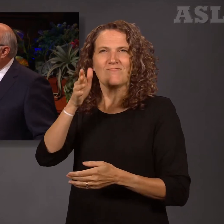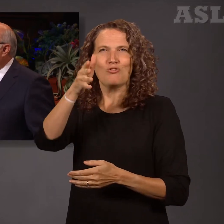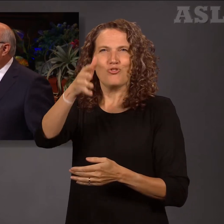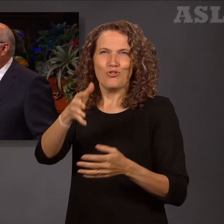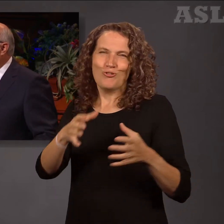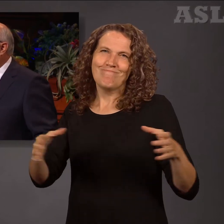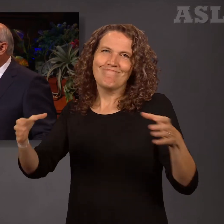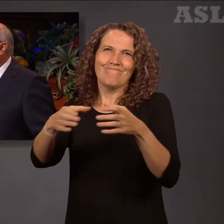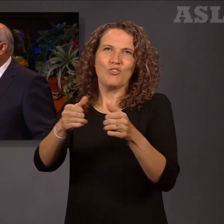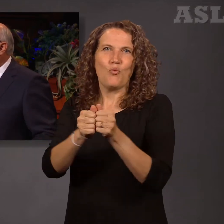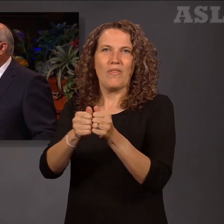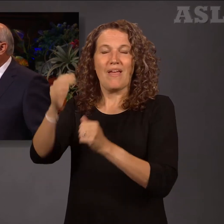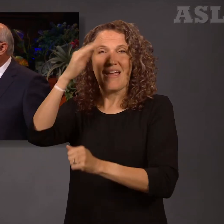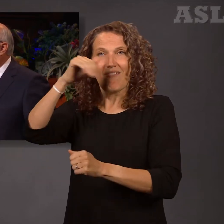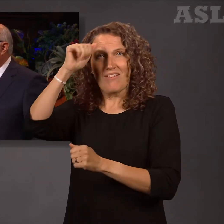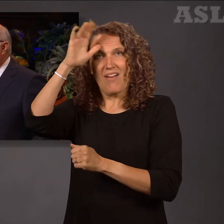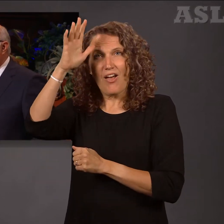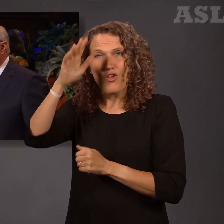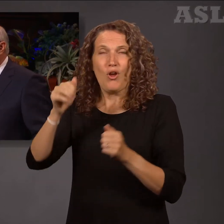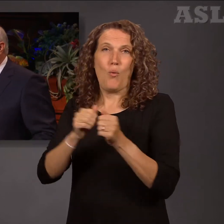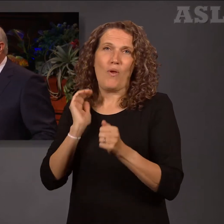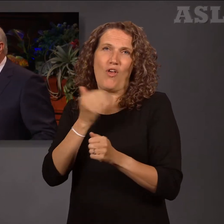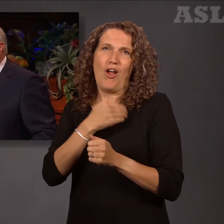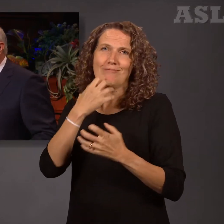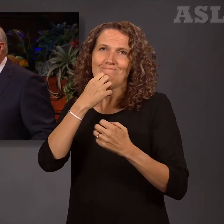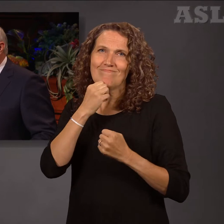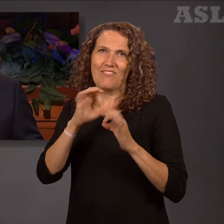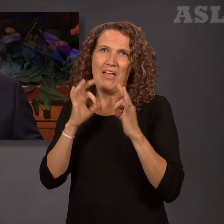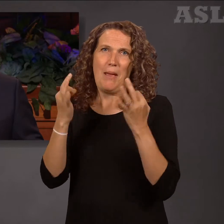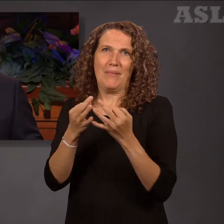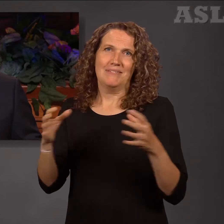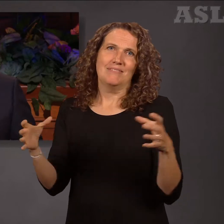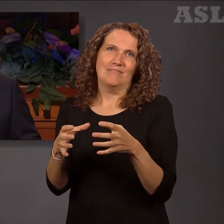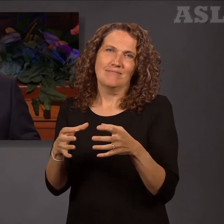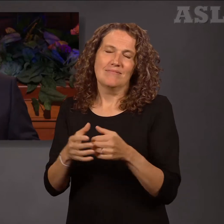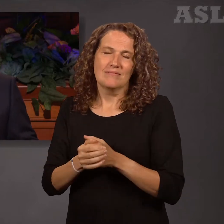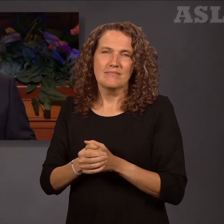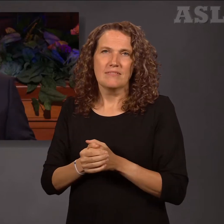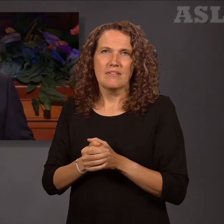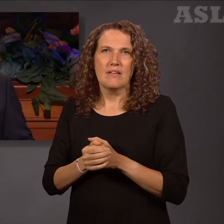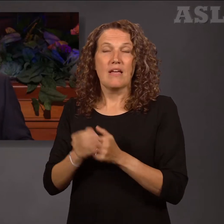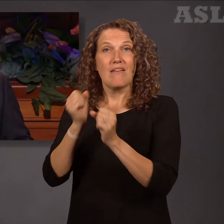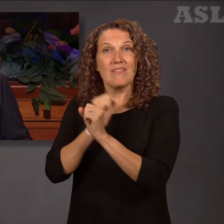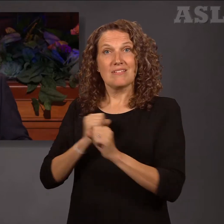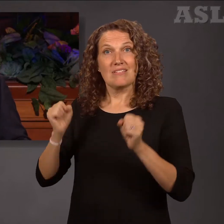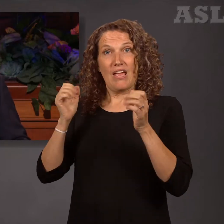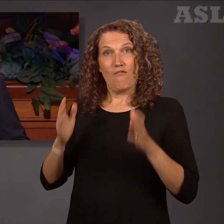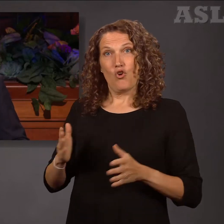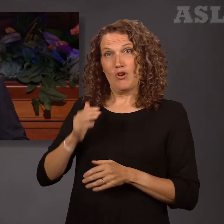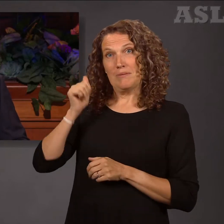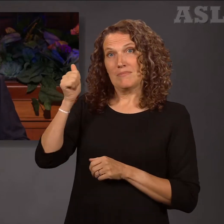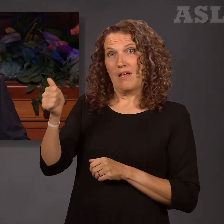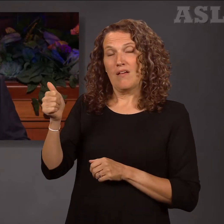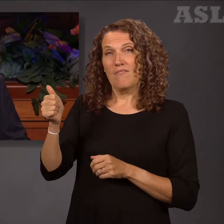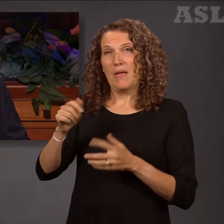Heavenly Father and with our beloved families. The Savior Himself, at the beginning of His ministry,